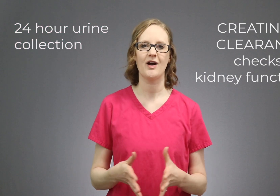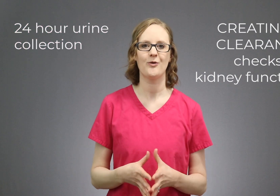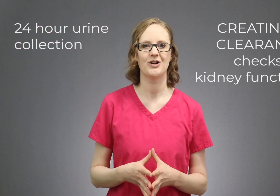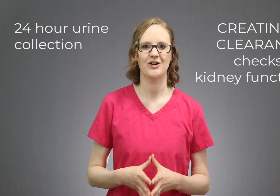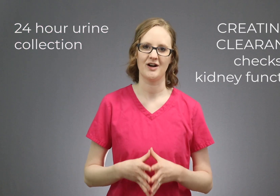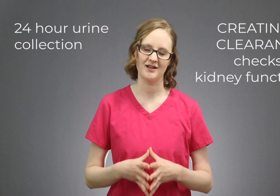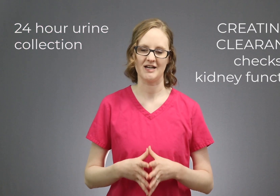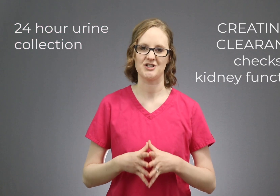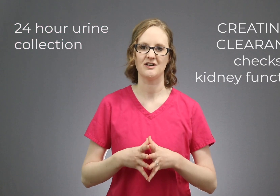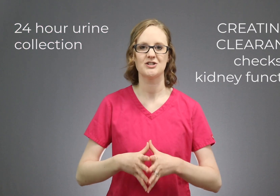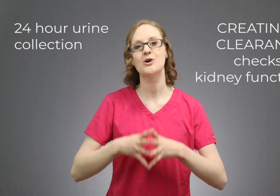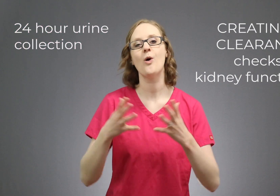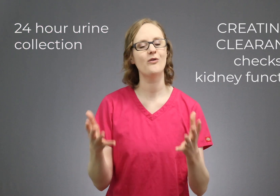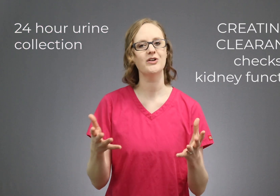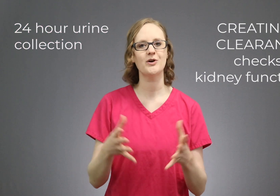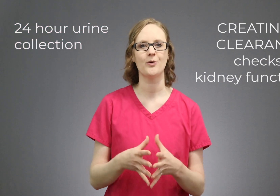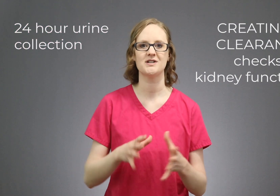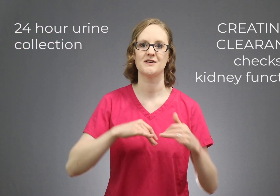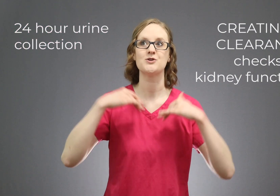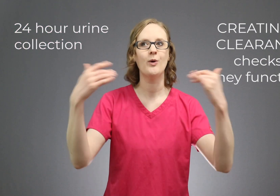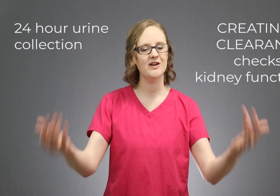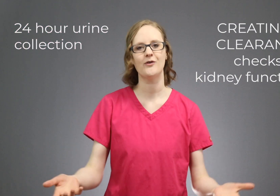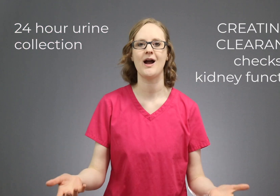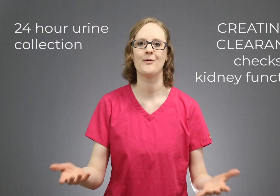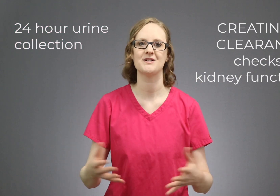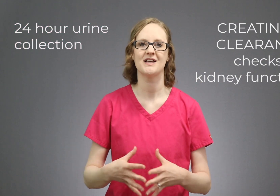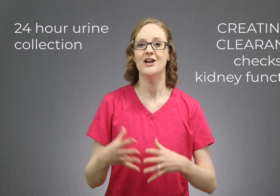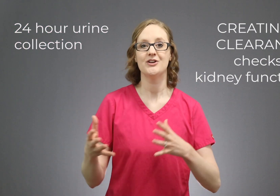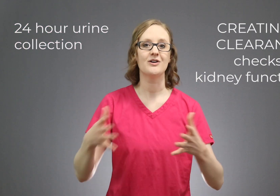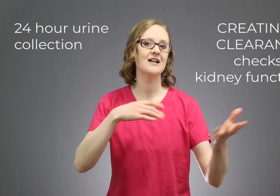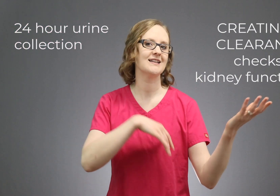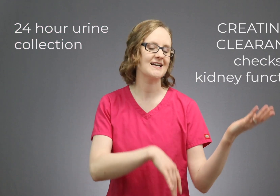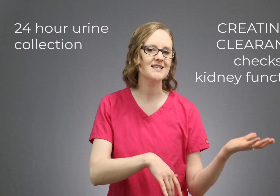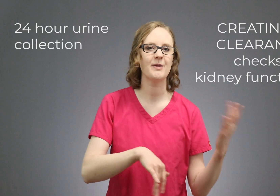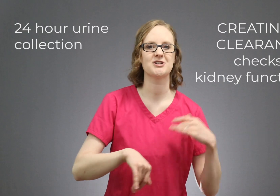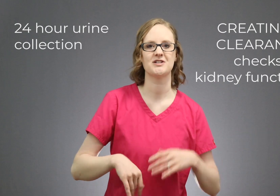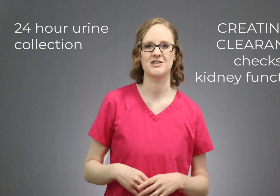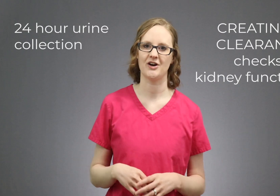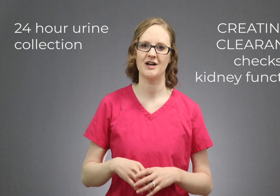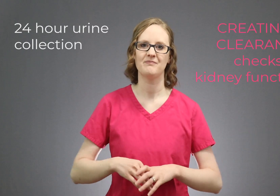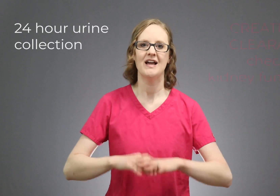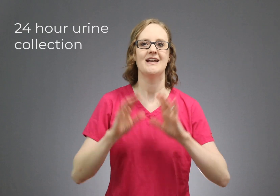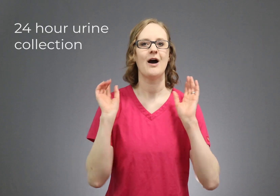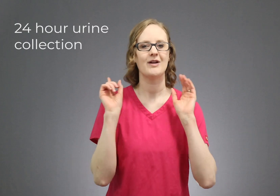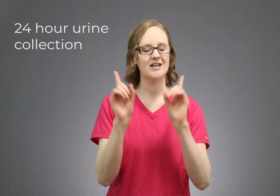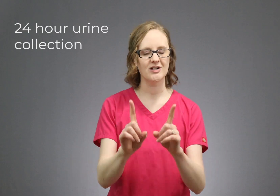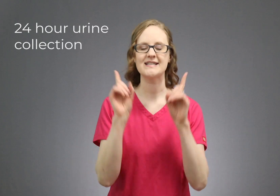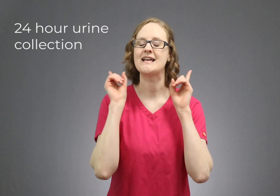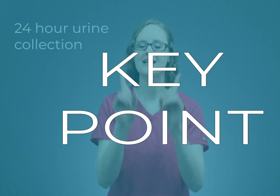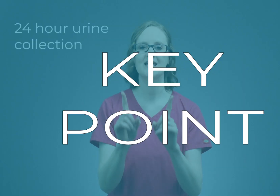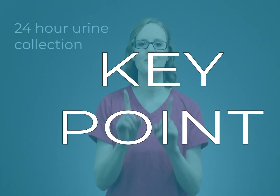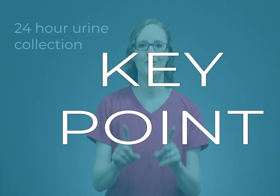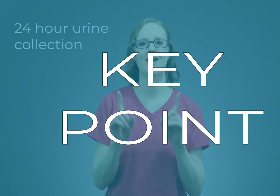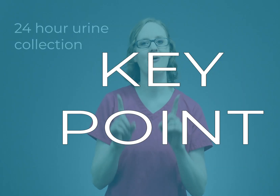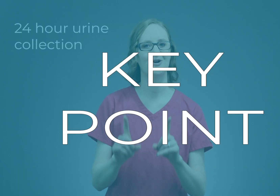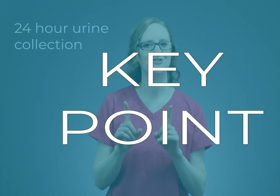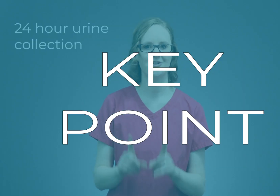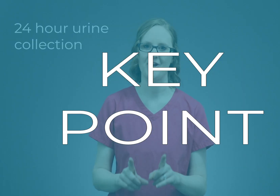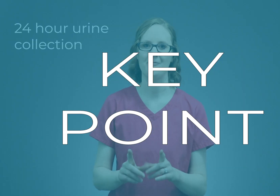hour urine collection. So over the course of 24 hours, you'll collect the patient's urine. Now here's a key point I want you to know.